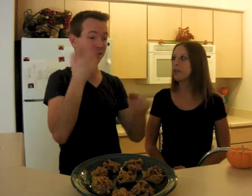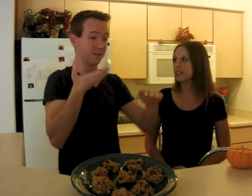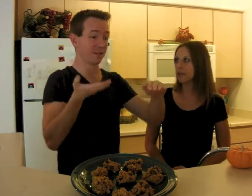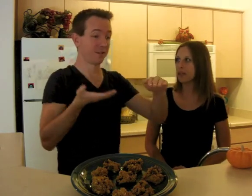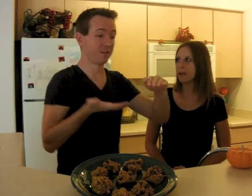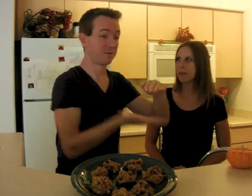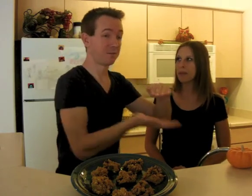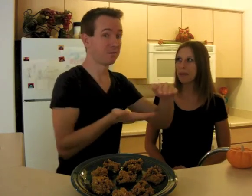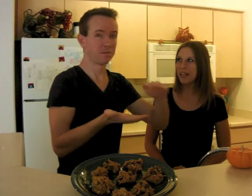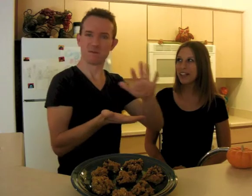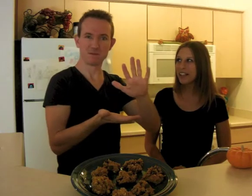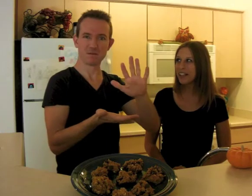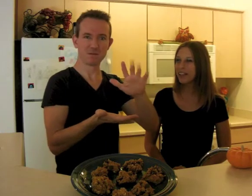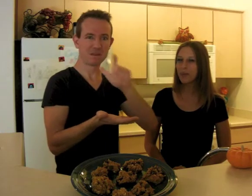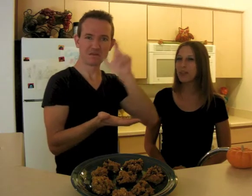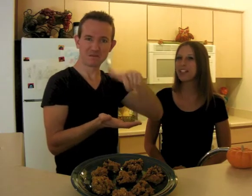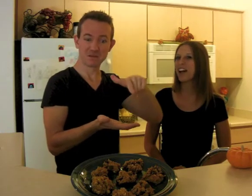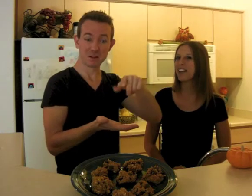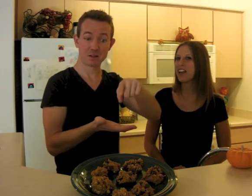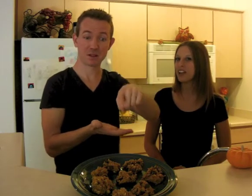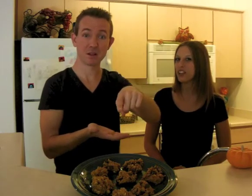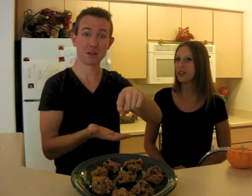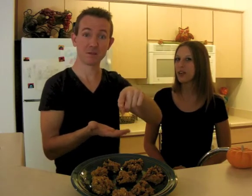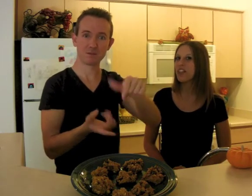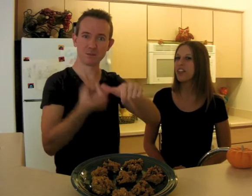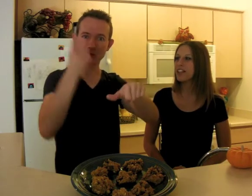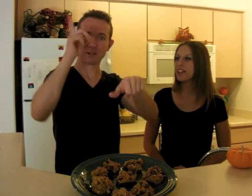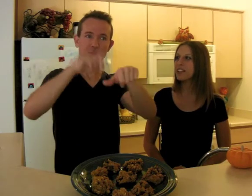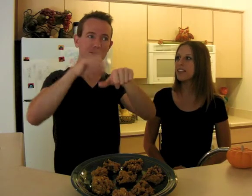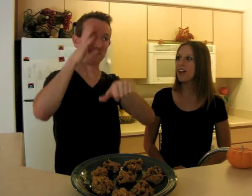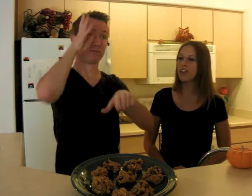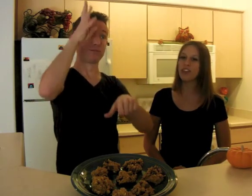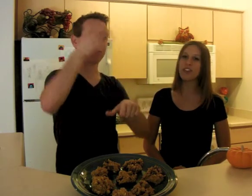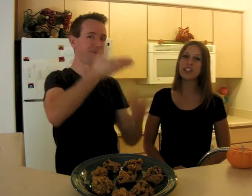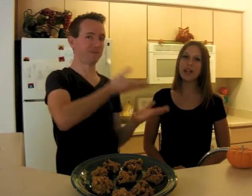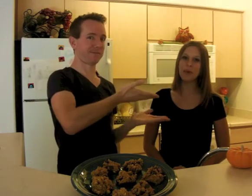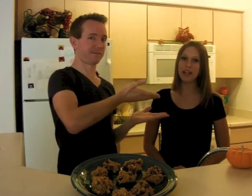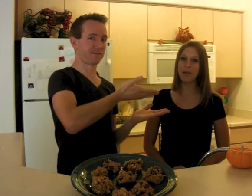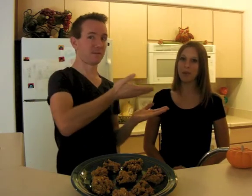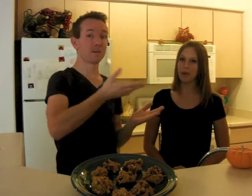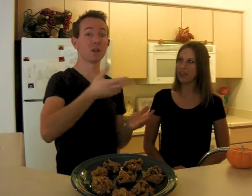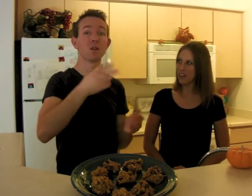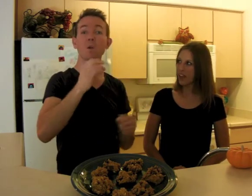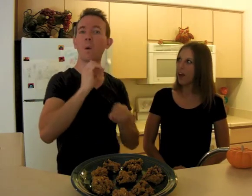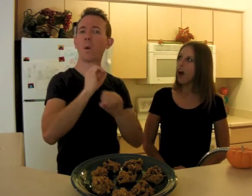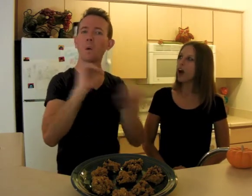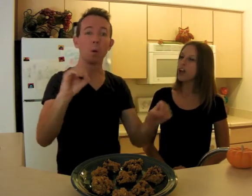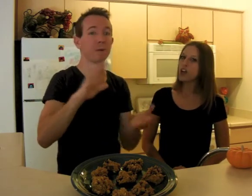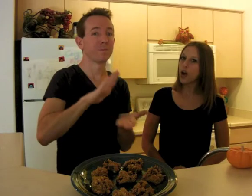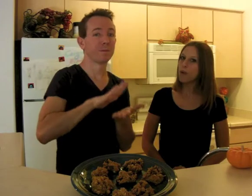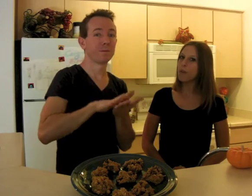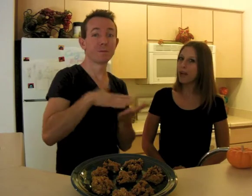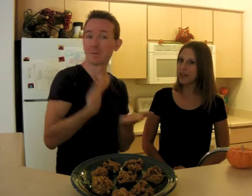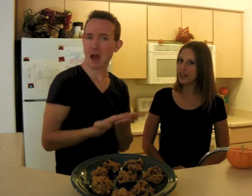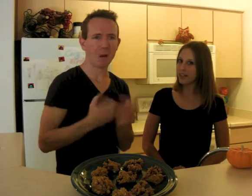or bring something. But baking it, we decided not to. These, the first time we came up with a no bake,